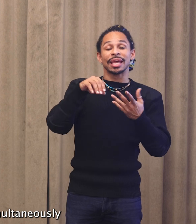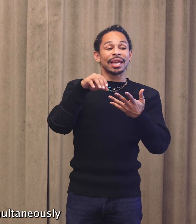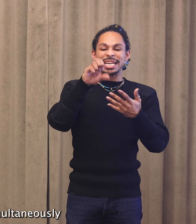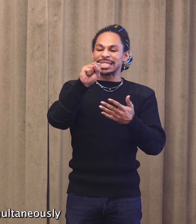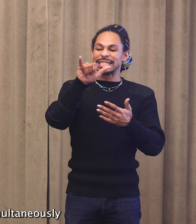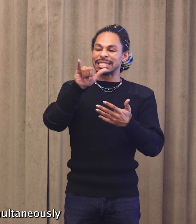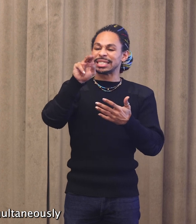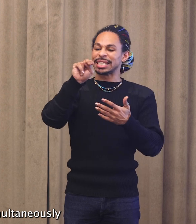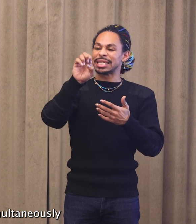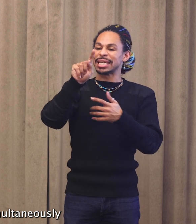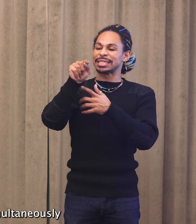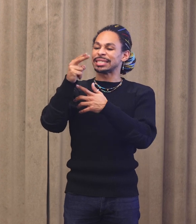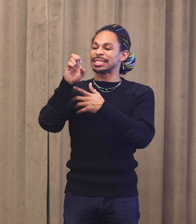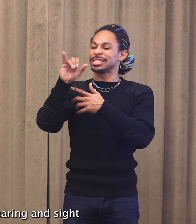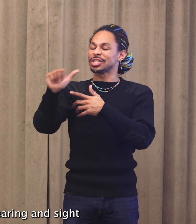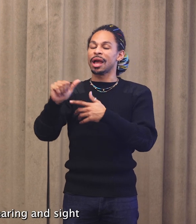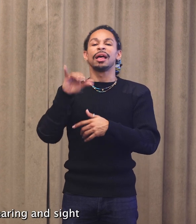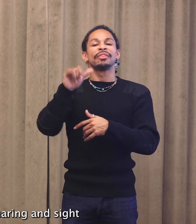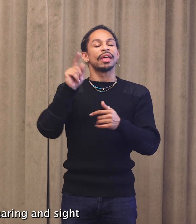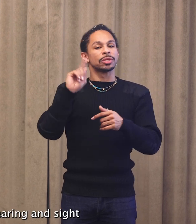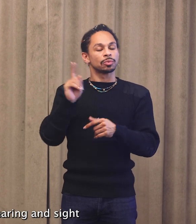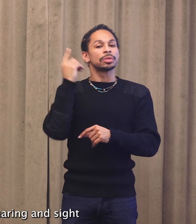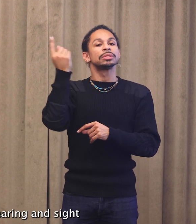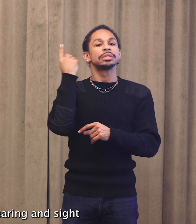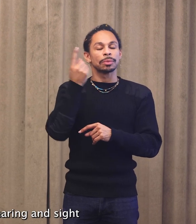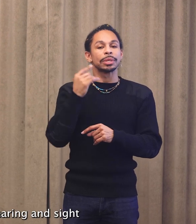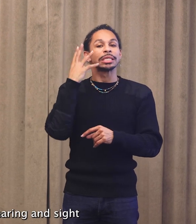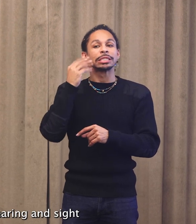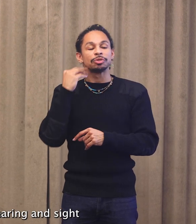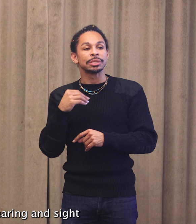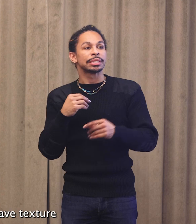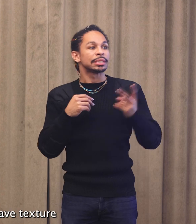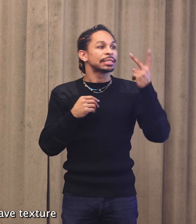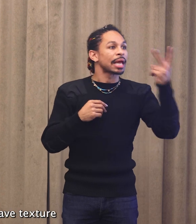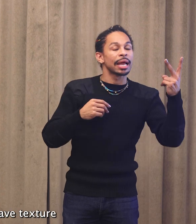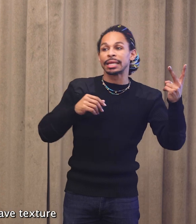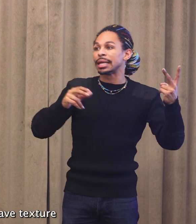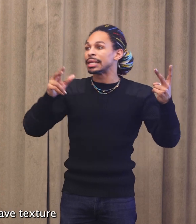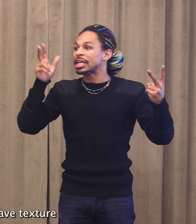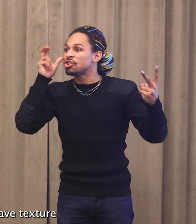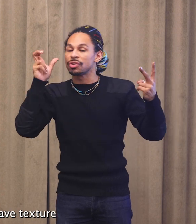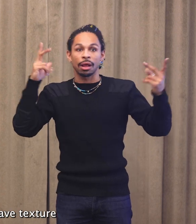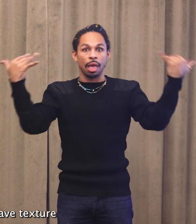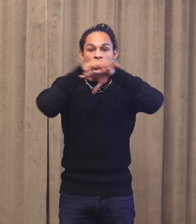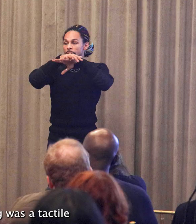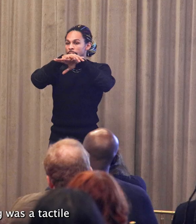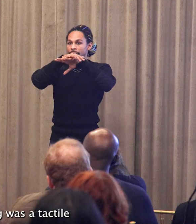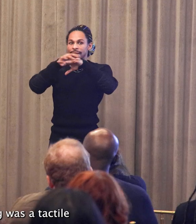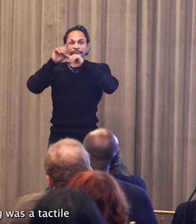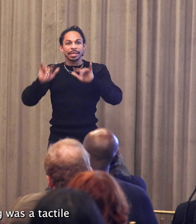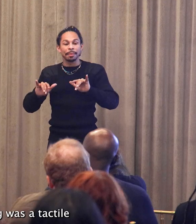sensations simultaneously, most commonly hearing and sight, made words have texture